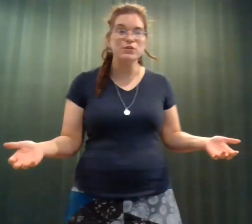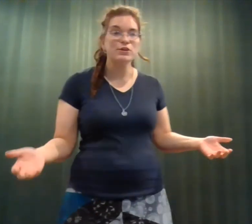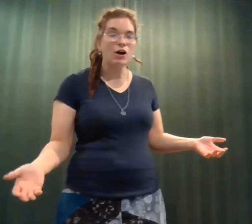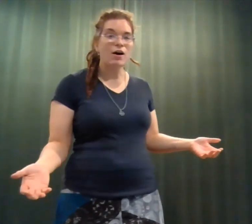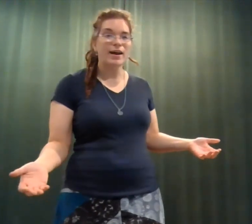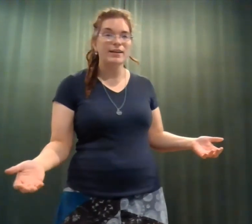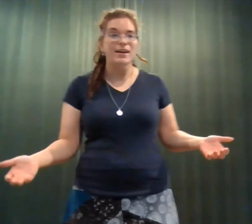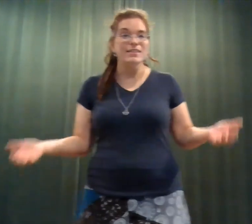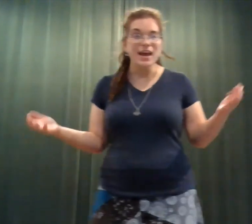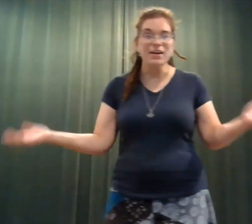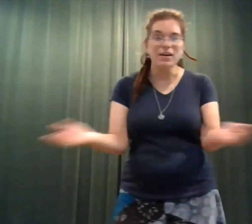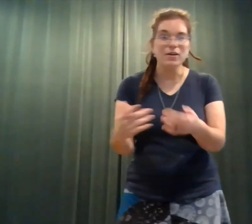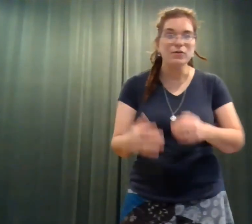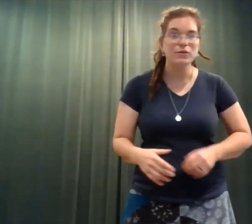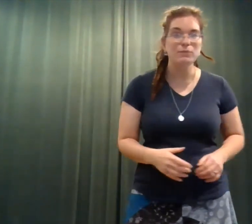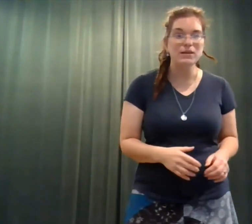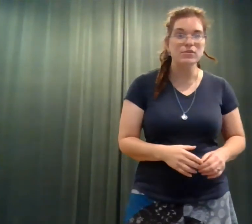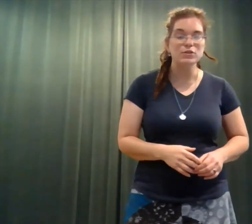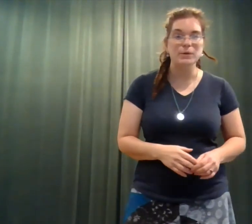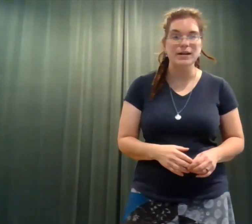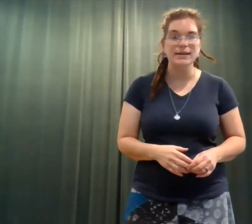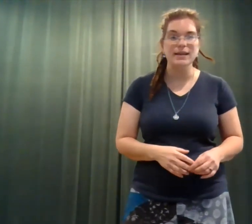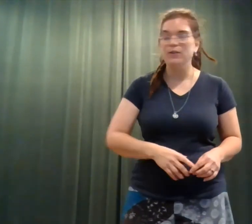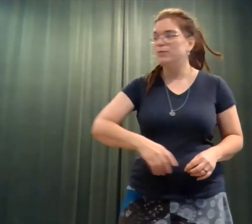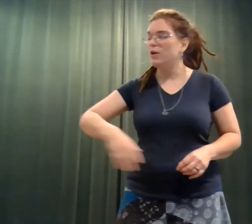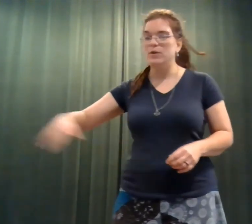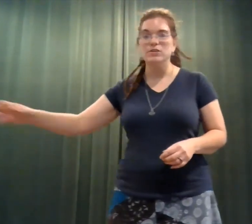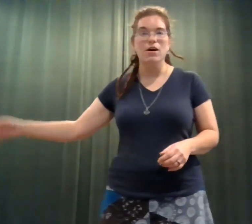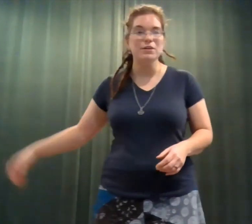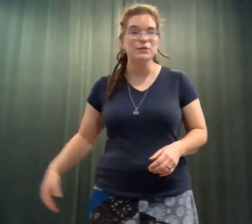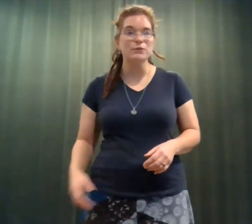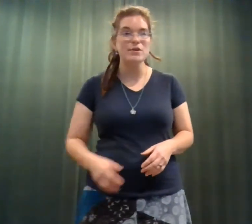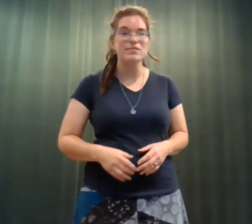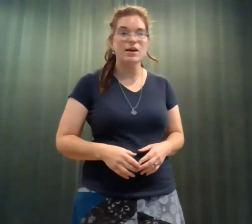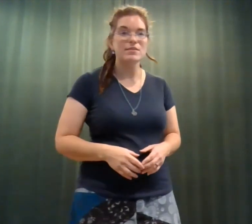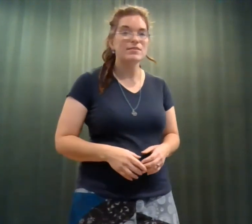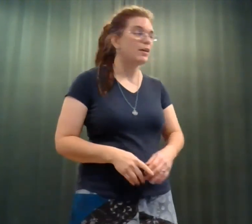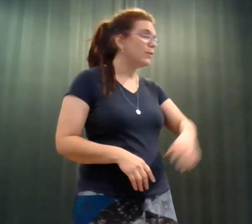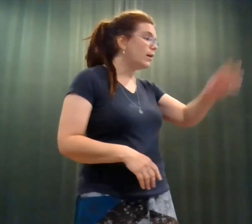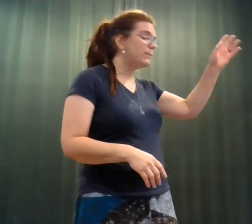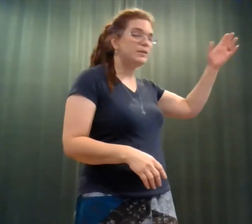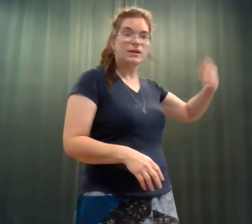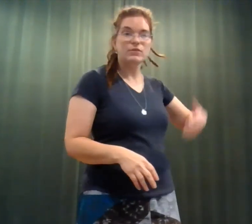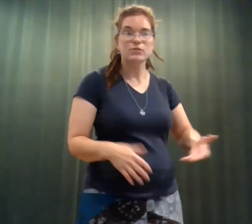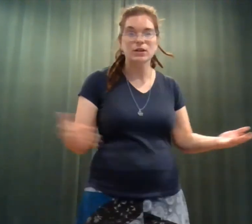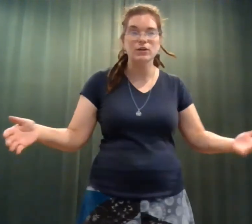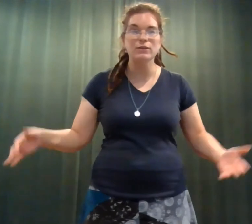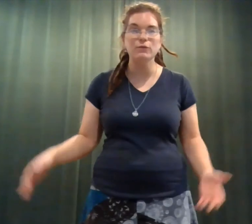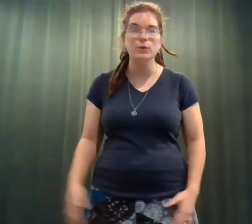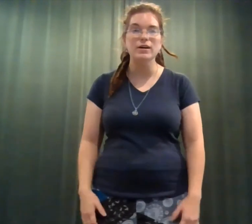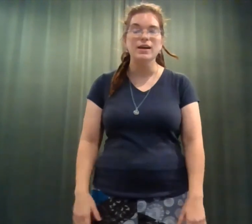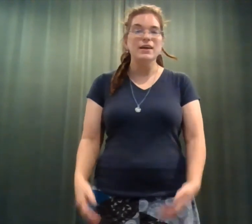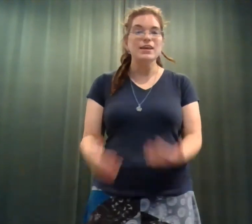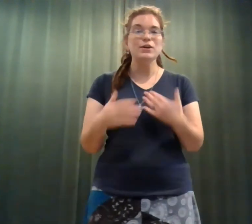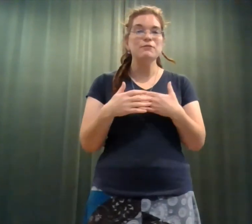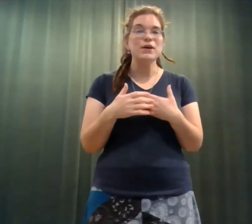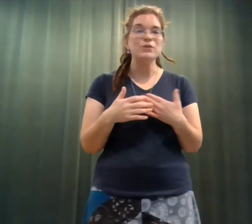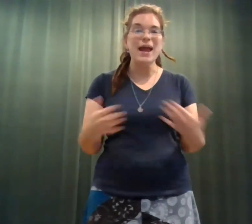her gone, they got a big search party together. They went to all of our friends' houses. They went up and down the street looking for her. They couldn't find her